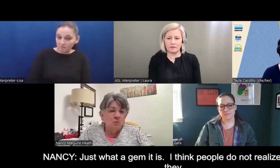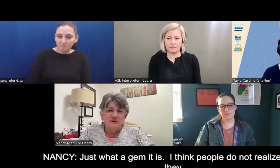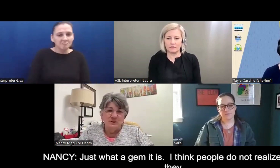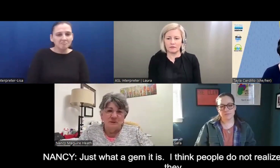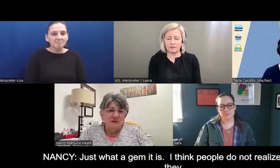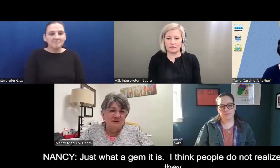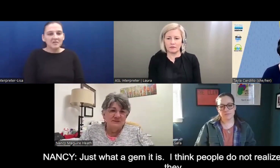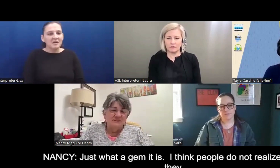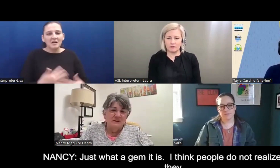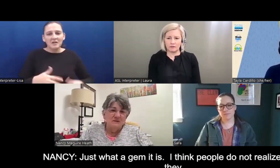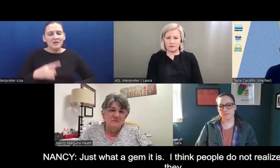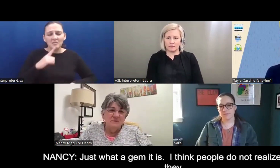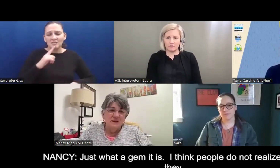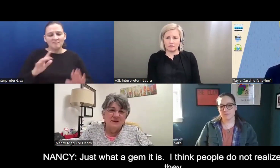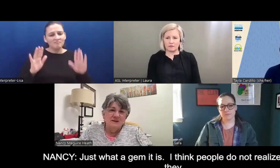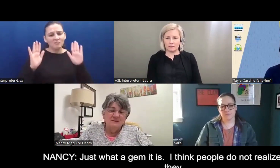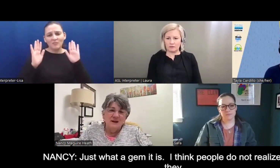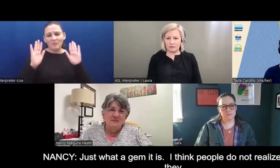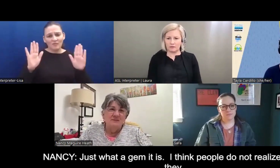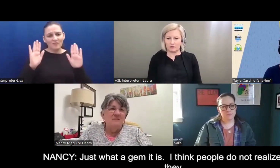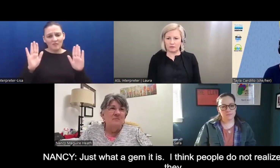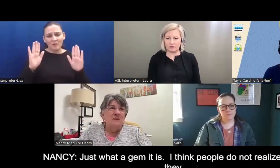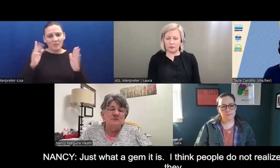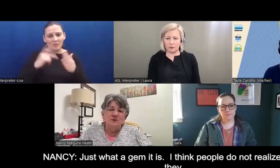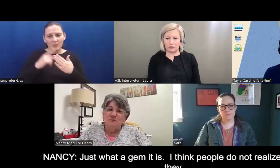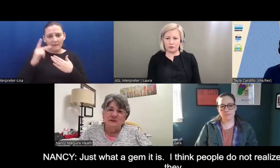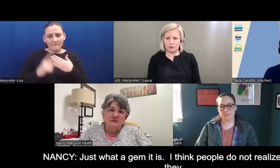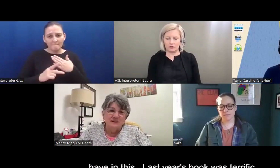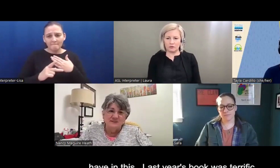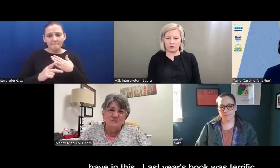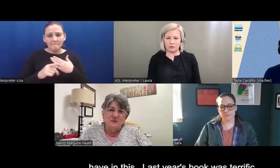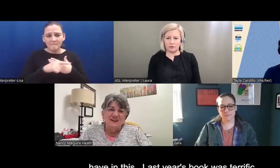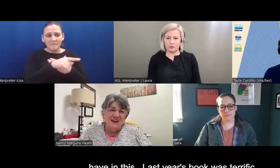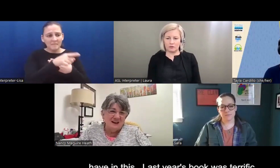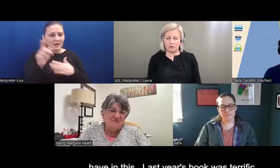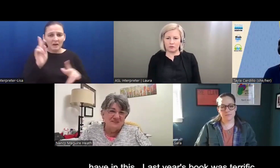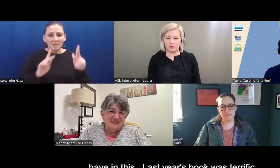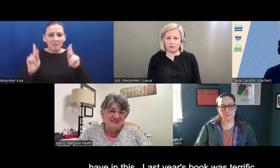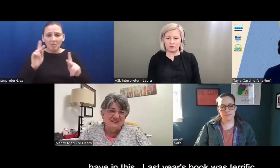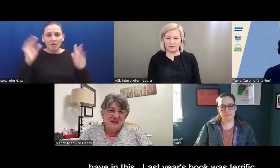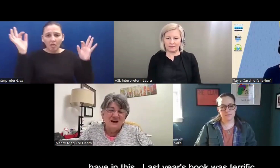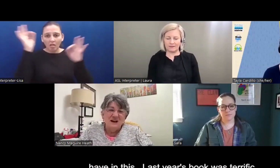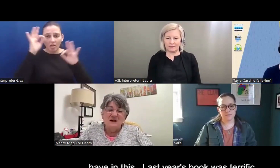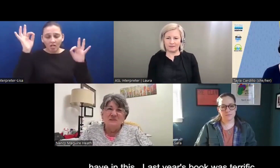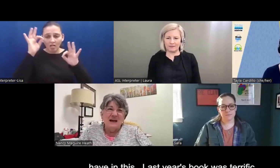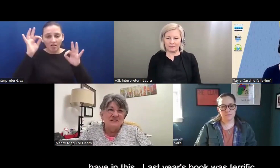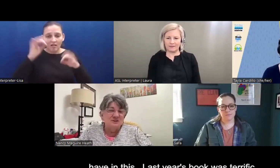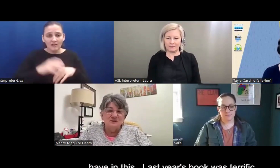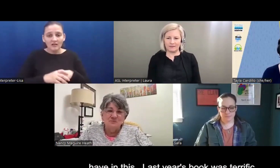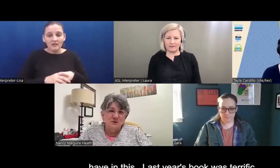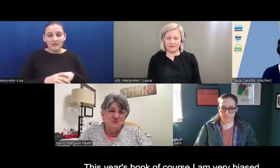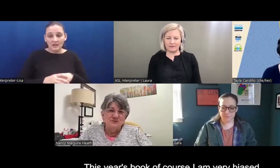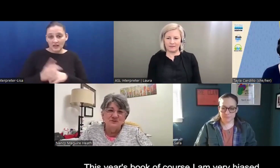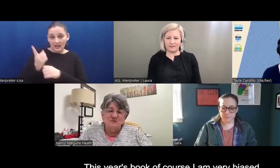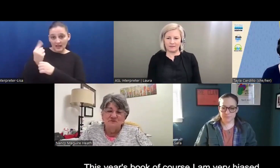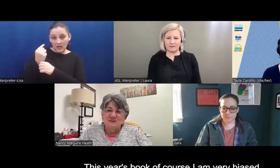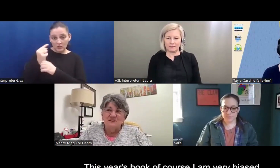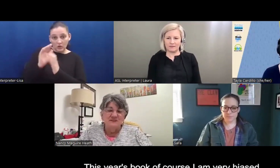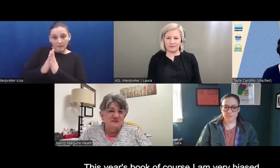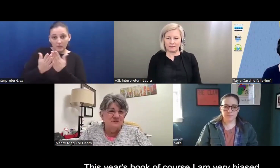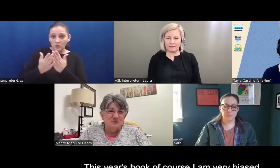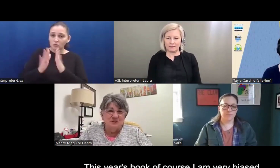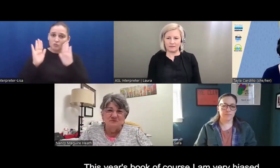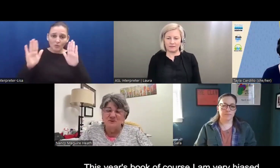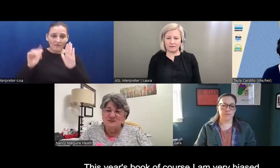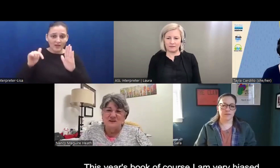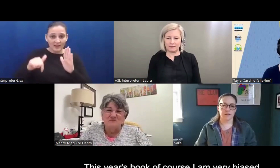what a gem it is. Um, and I think people don't realize what they have in this. Um, last year's book was terrific. This